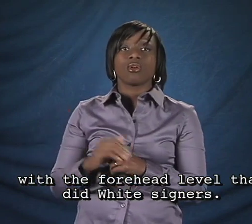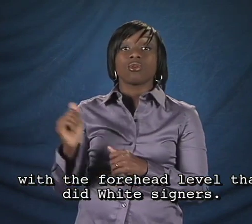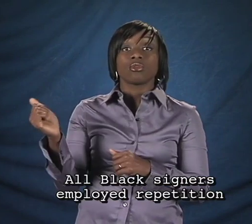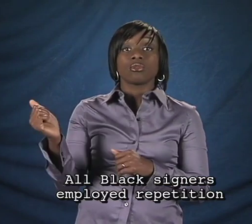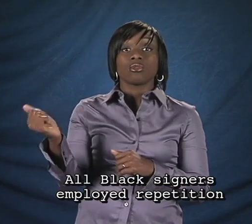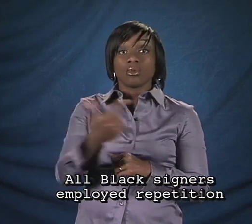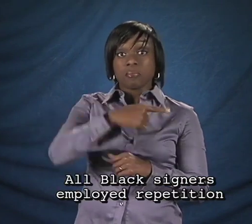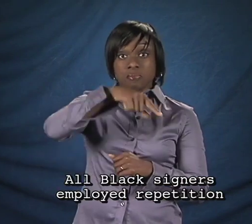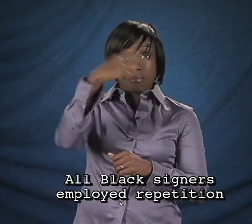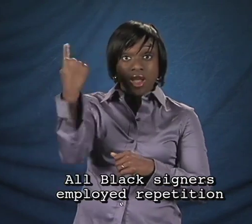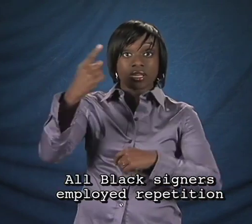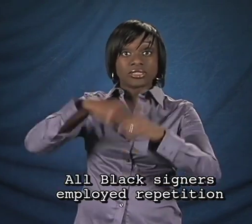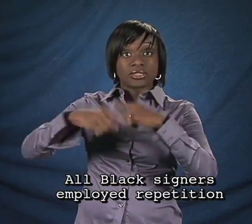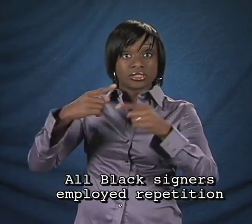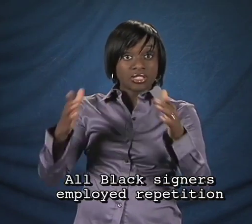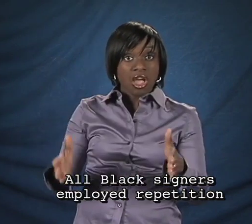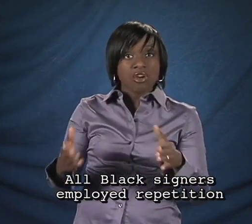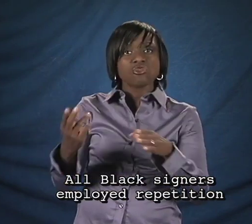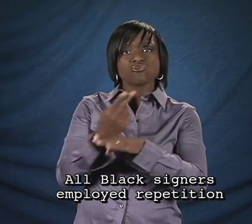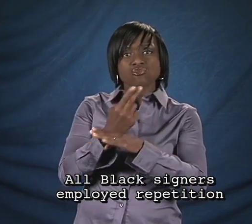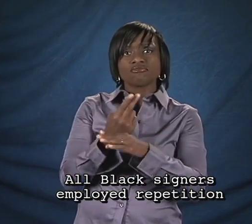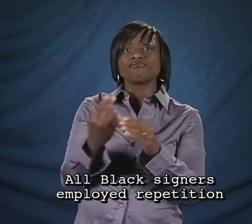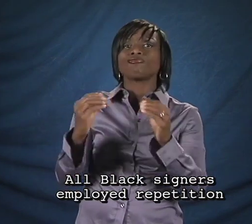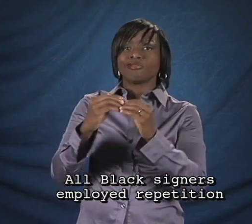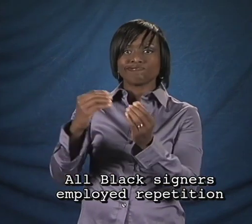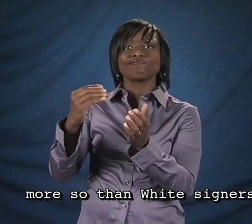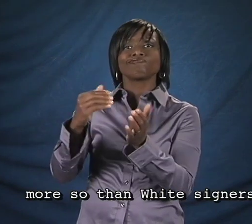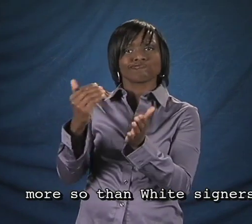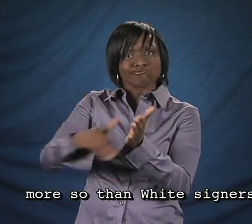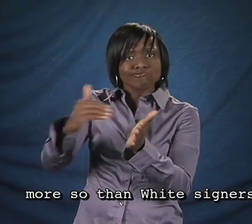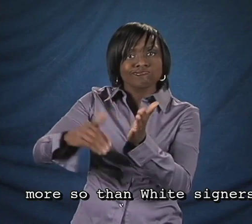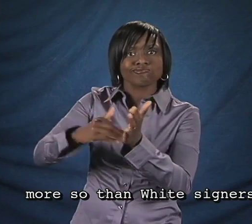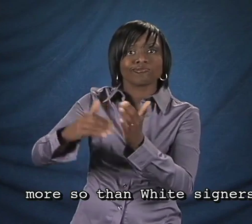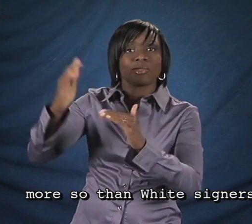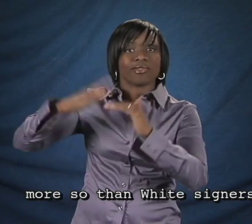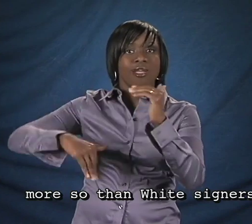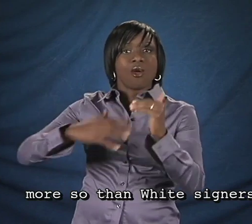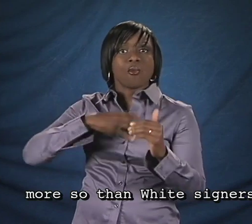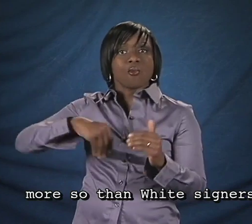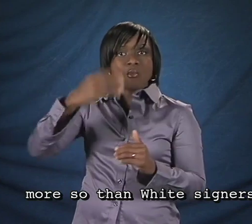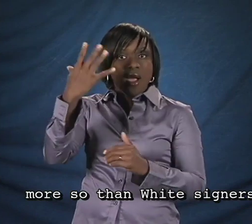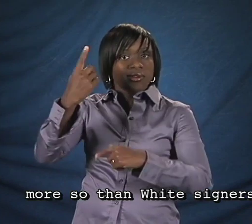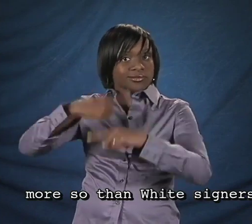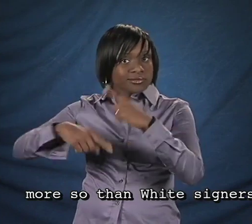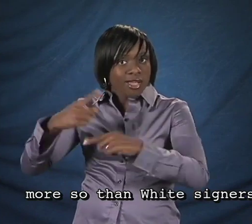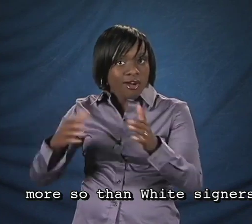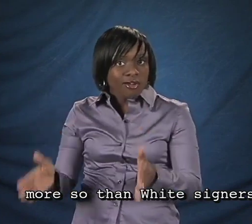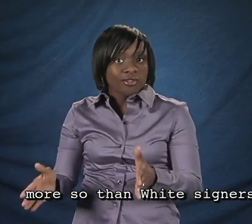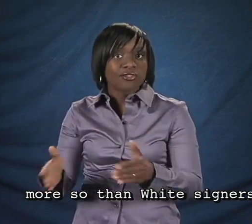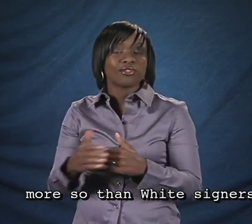All Black signers employed repetition more so than White signers.